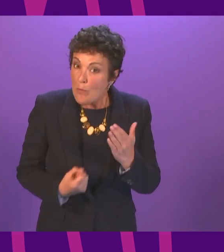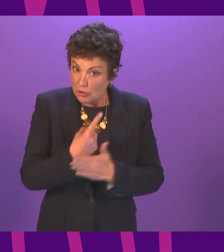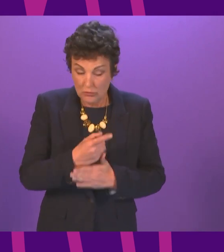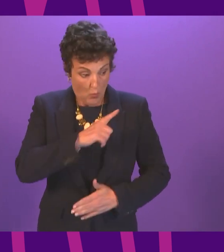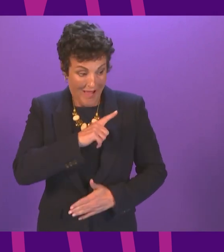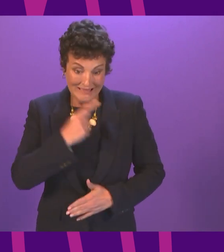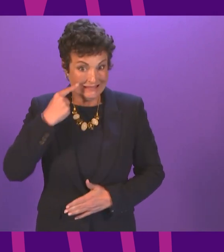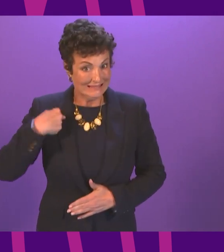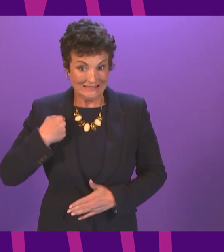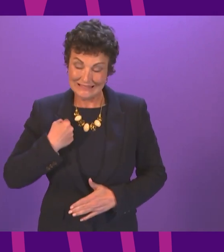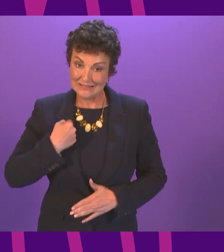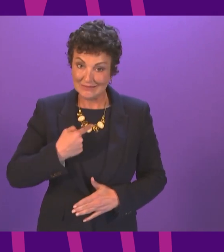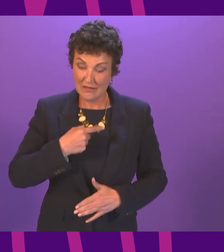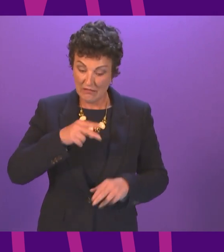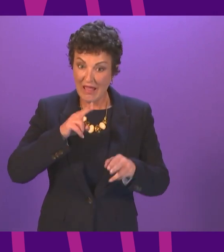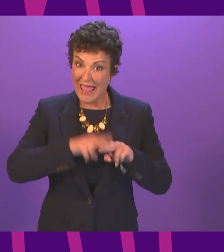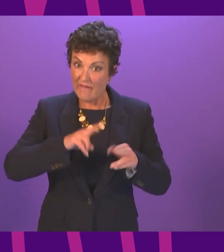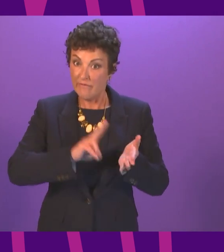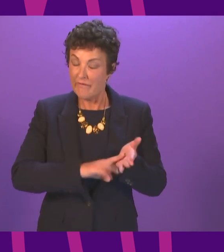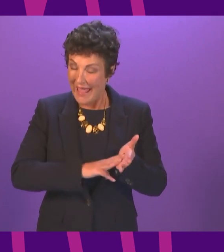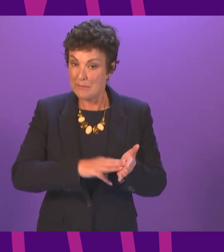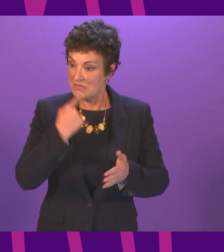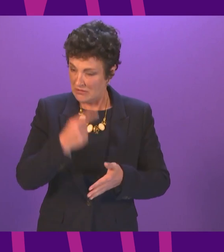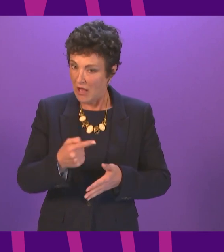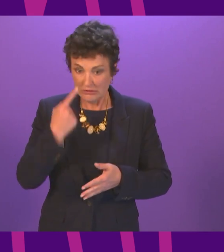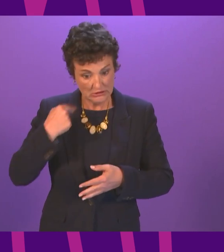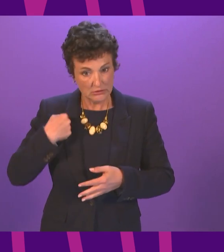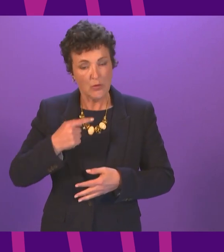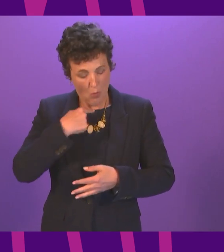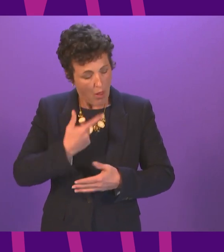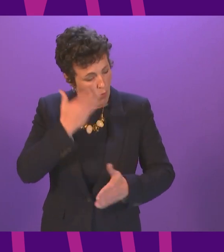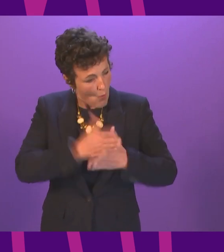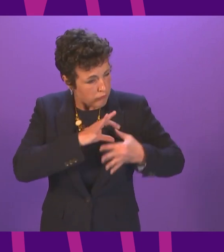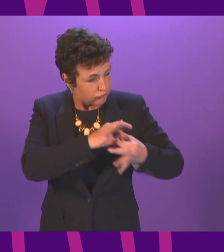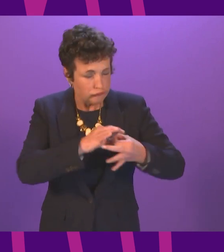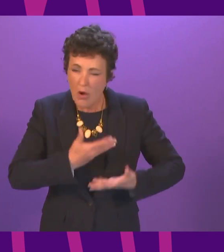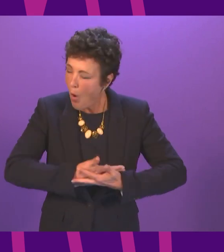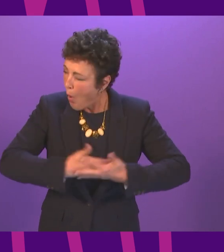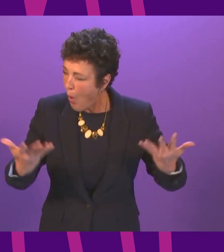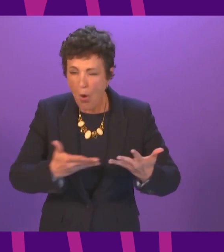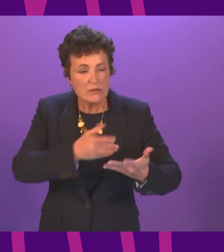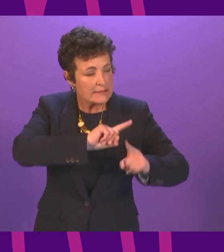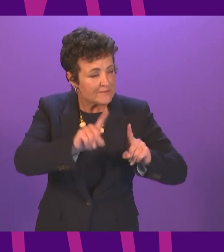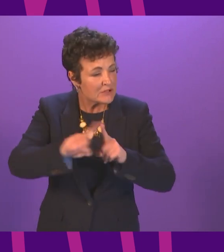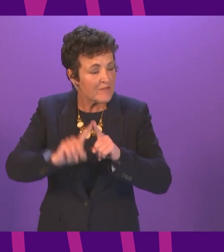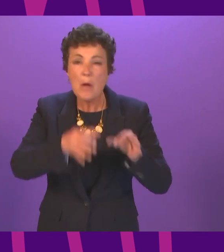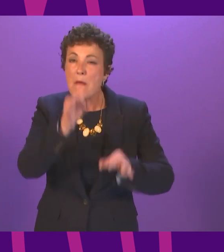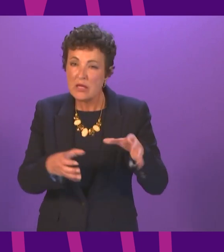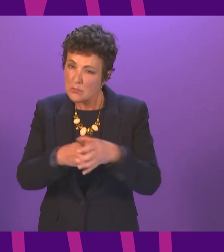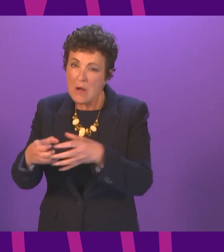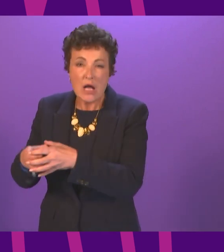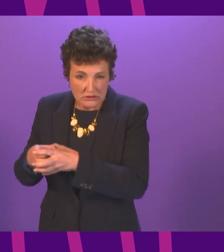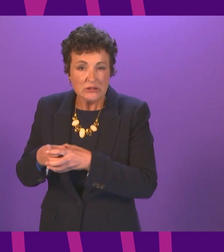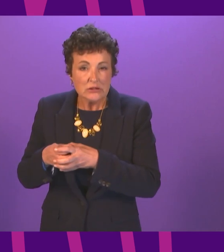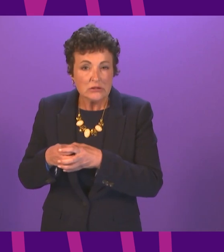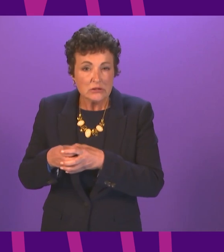by the First Minister yesterday to cooperate with all political parties to put the interests of the country first. With that in mind, I look forward to